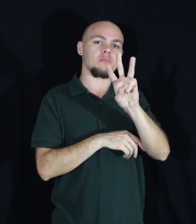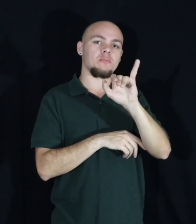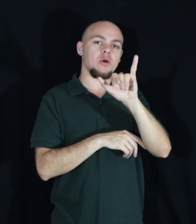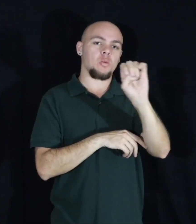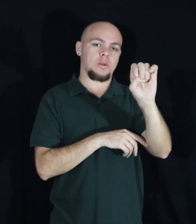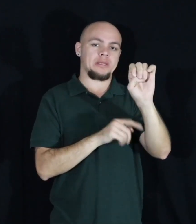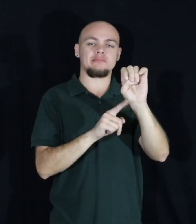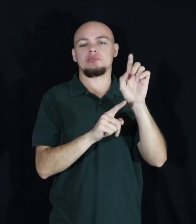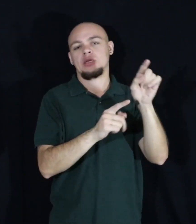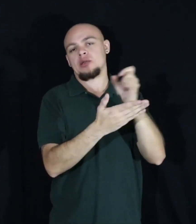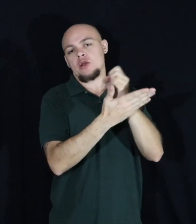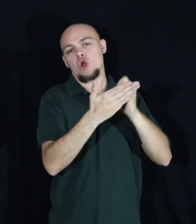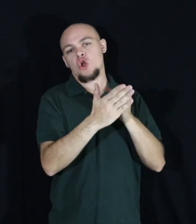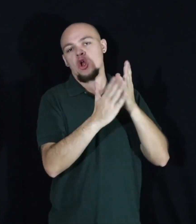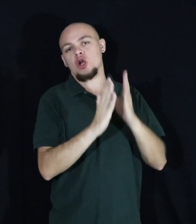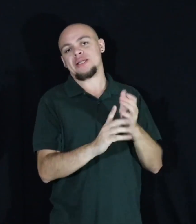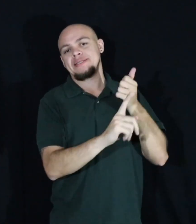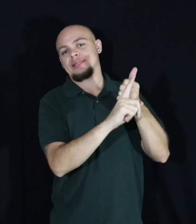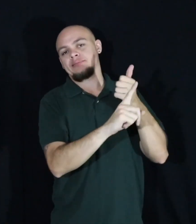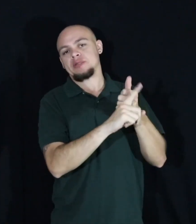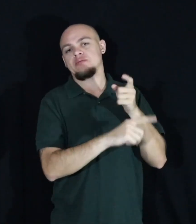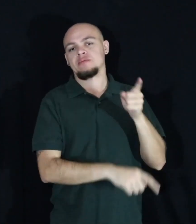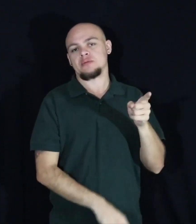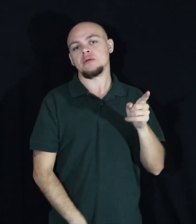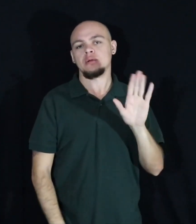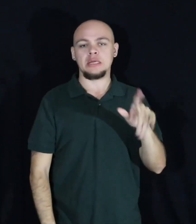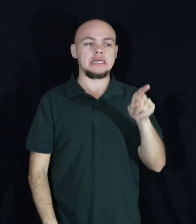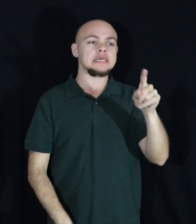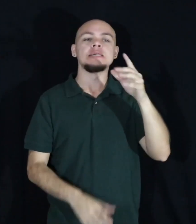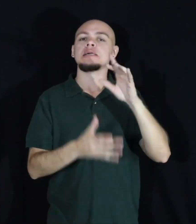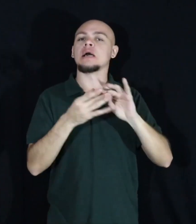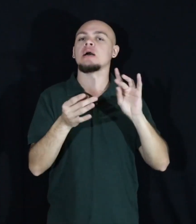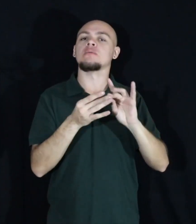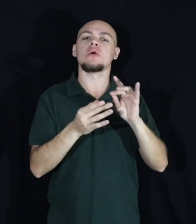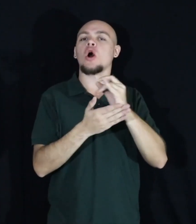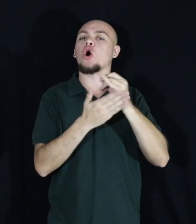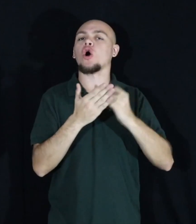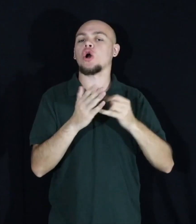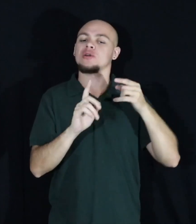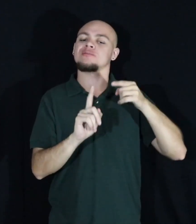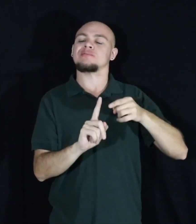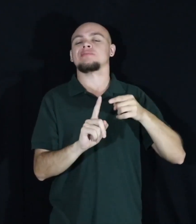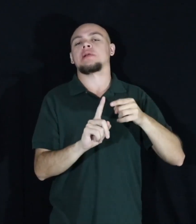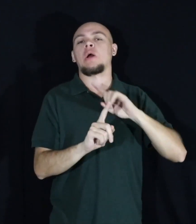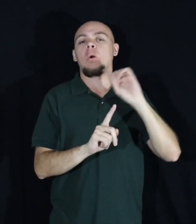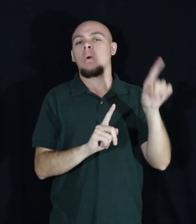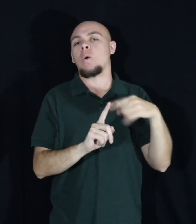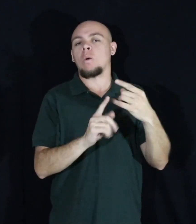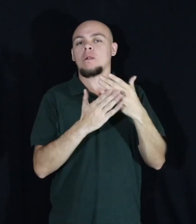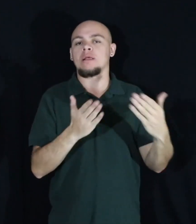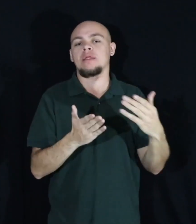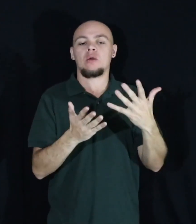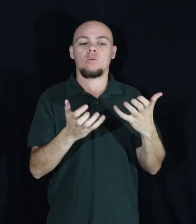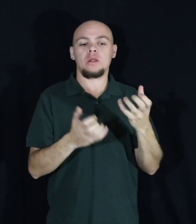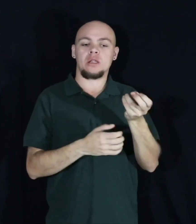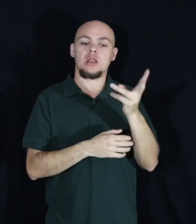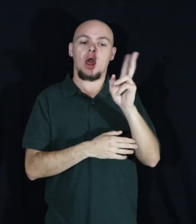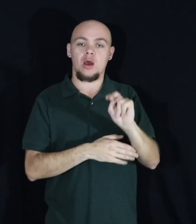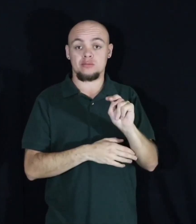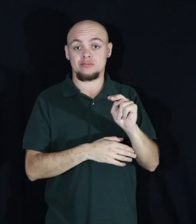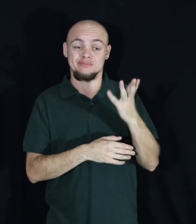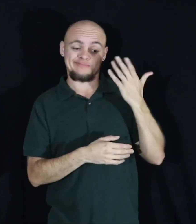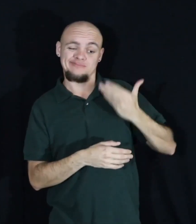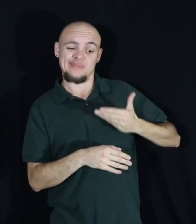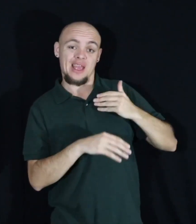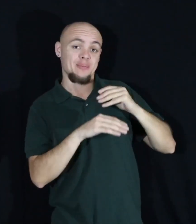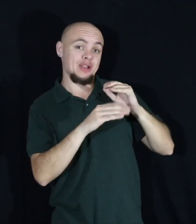of course, an artist himself. But he said, and it was so profound, he said that art was seriously the only thing you wanted to own, which was very good for me because I'm an